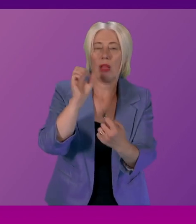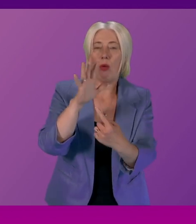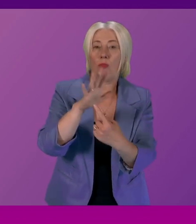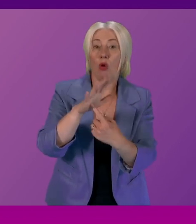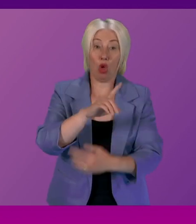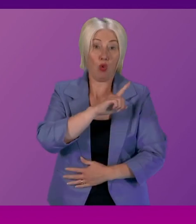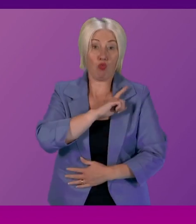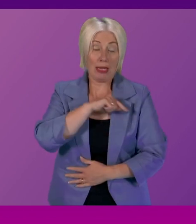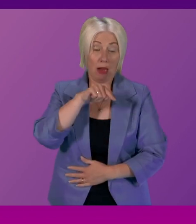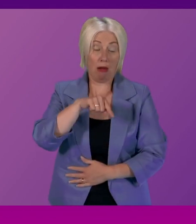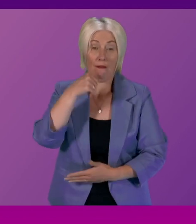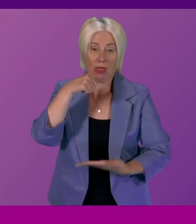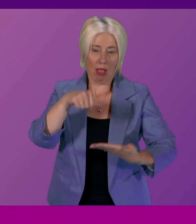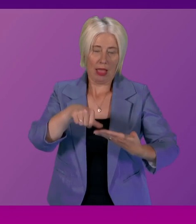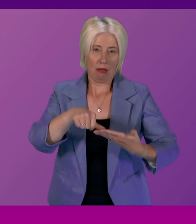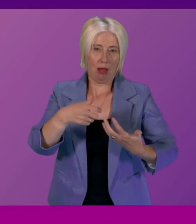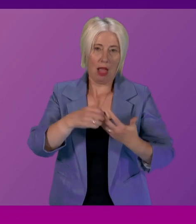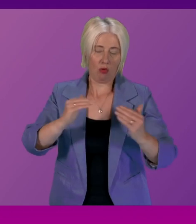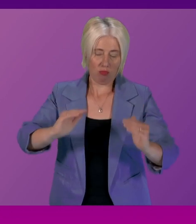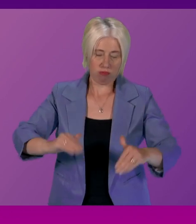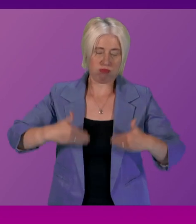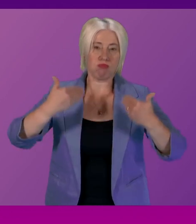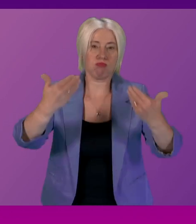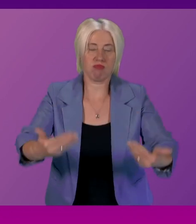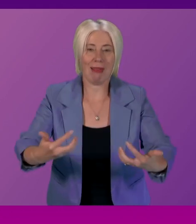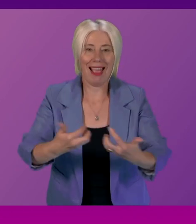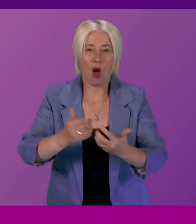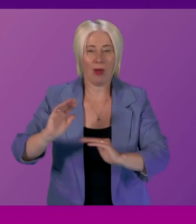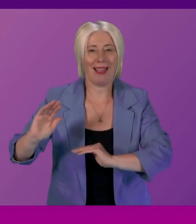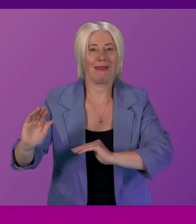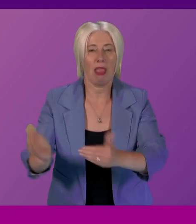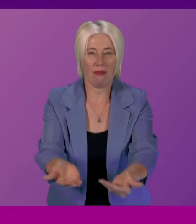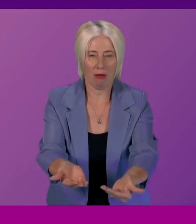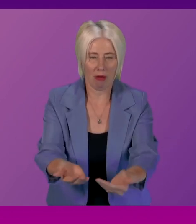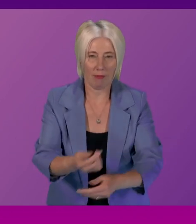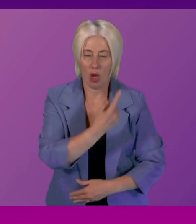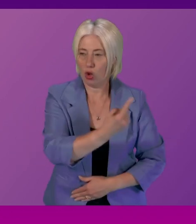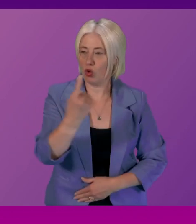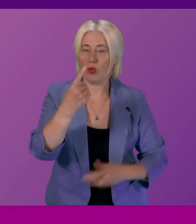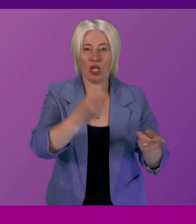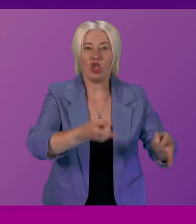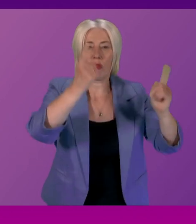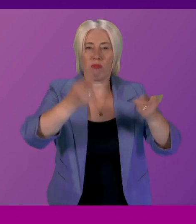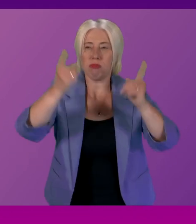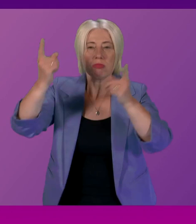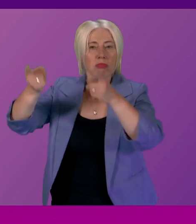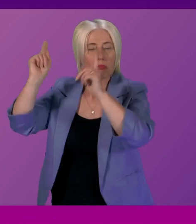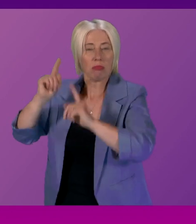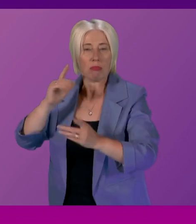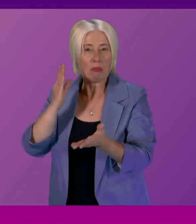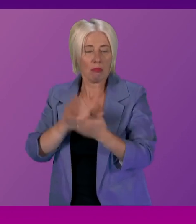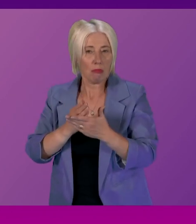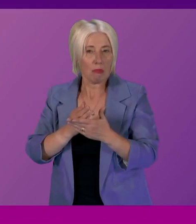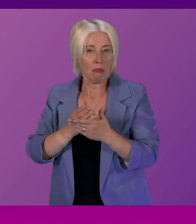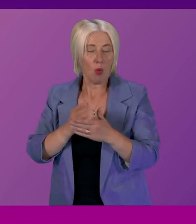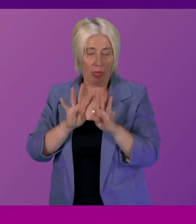reason for the mandate letters is to drive forward a real focus on delivery and so each cabinet secretary has been done in collaboration